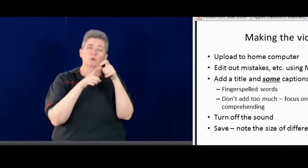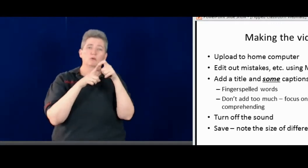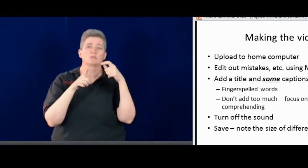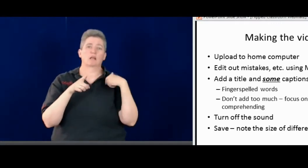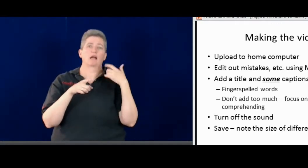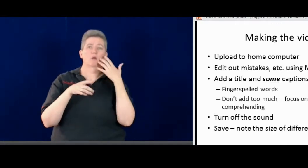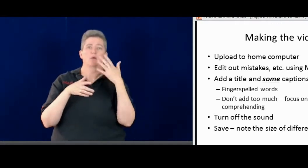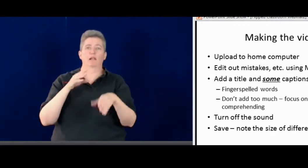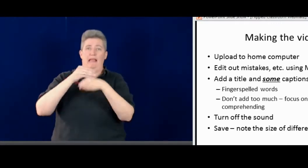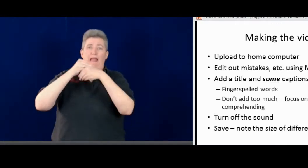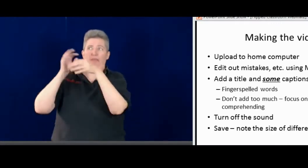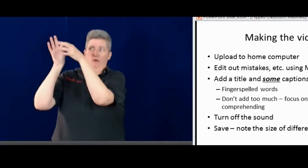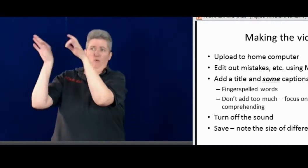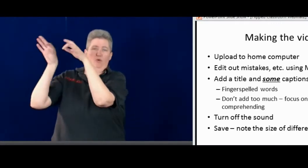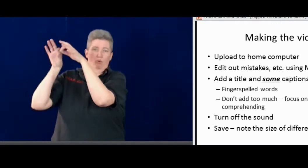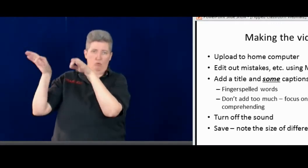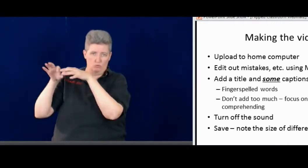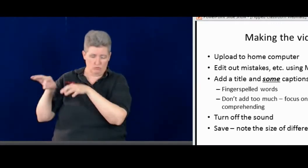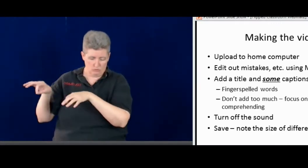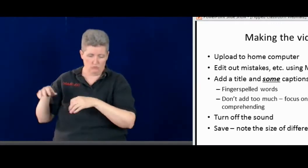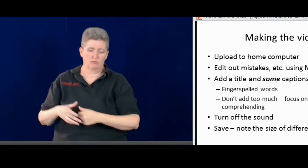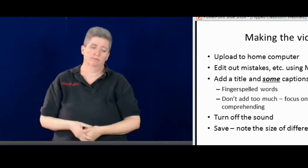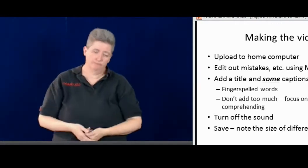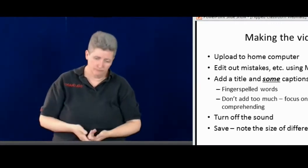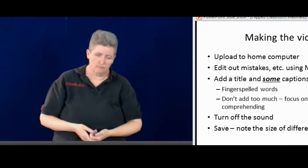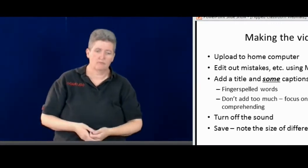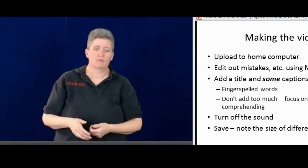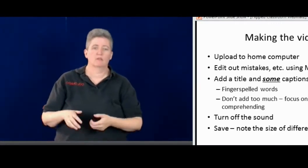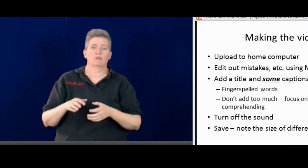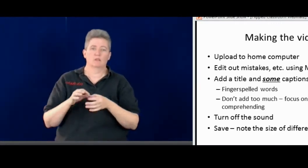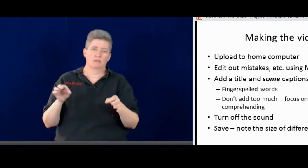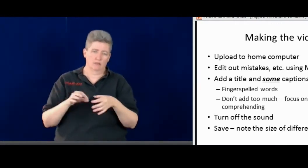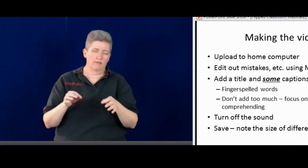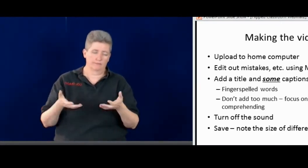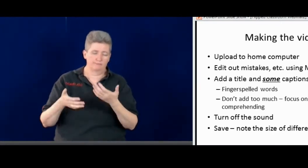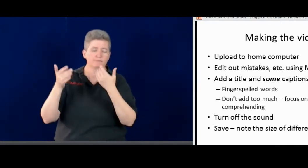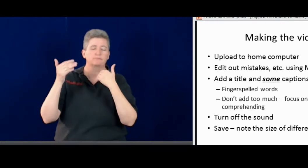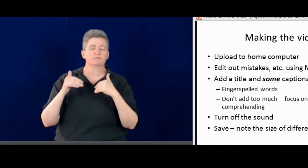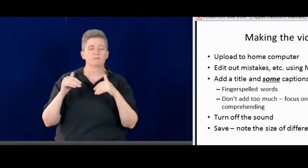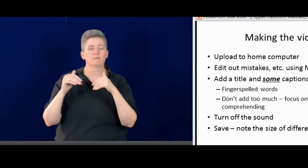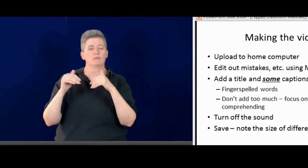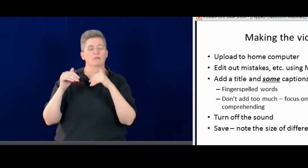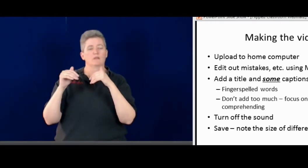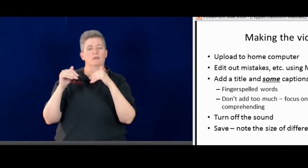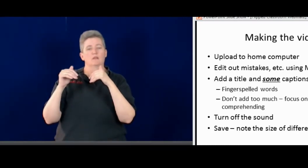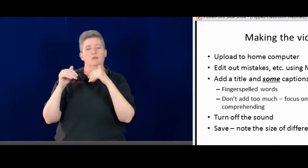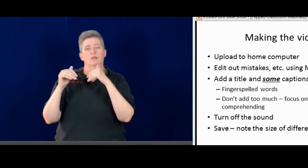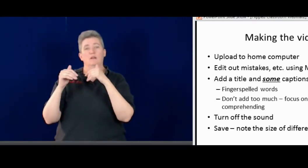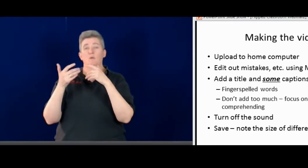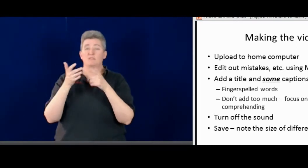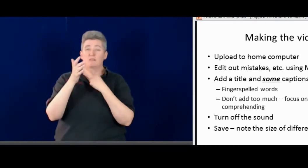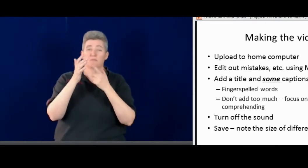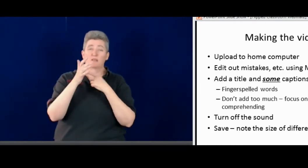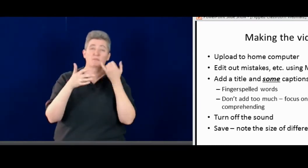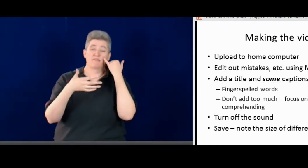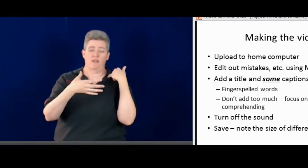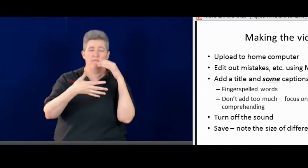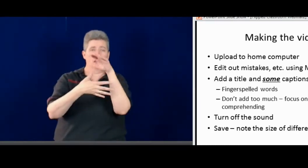And some really long words, complicated words. I may add that and then add the captions as well.